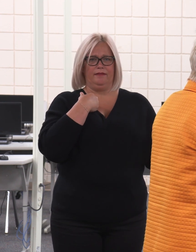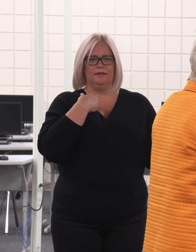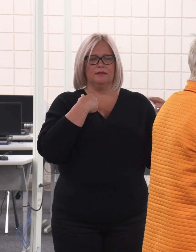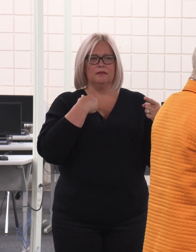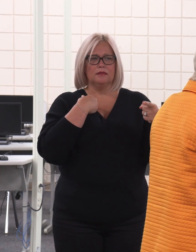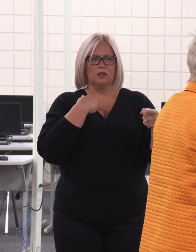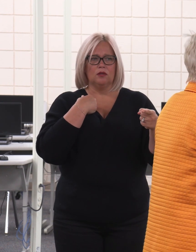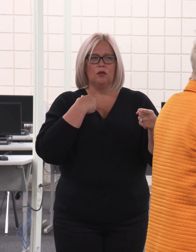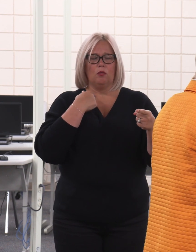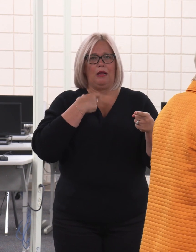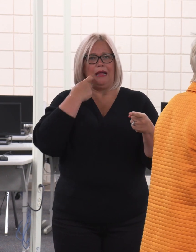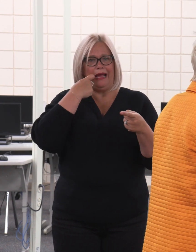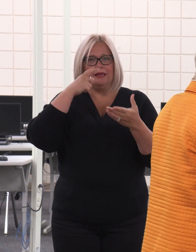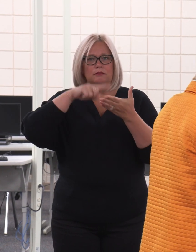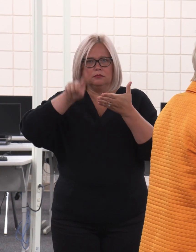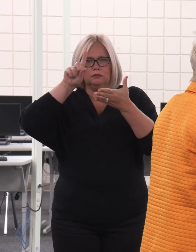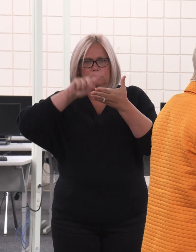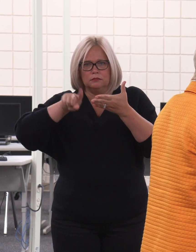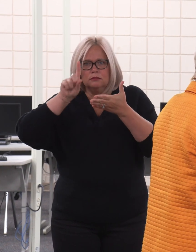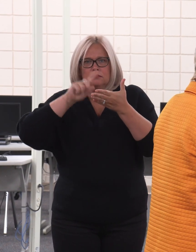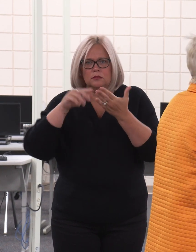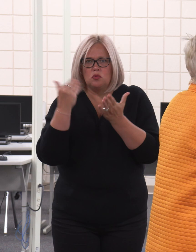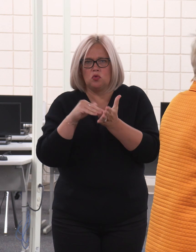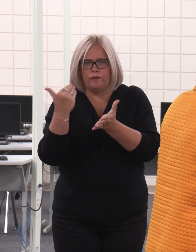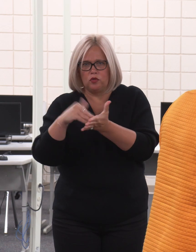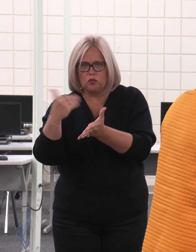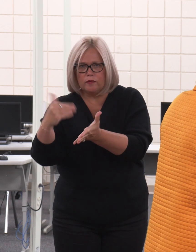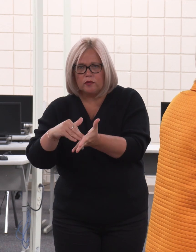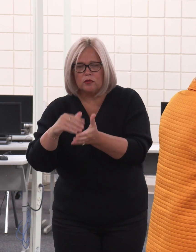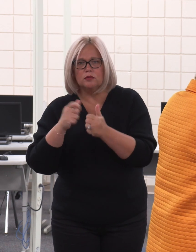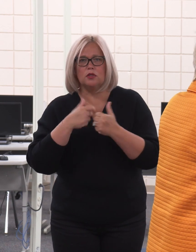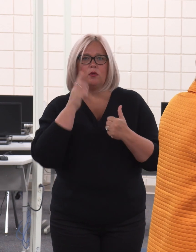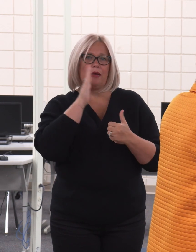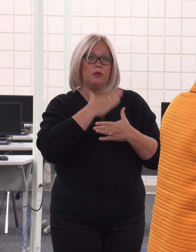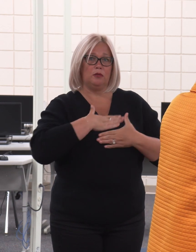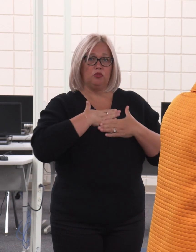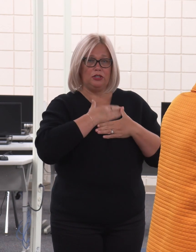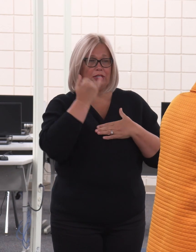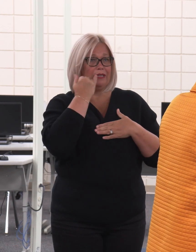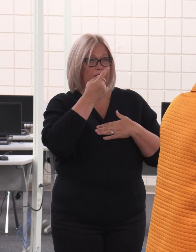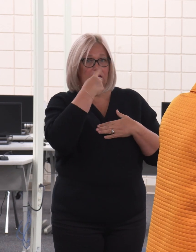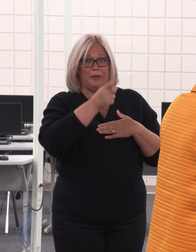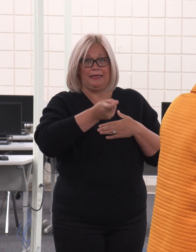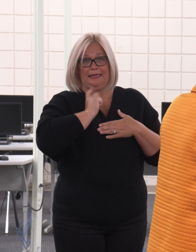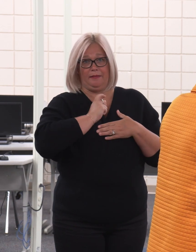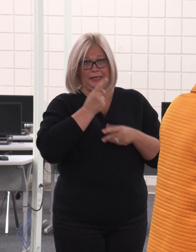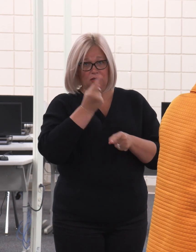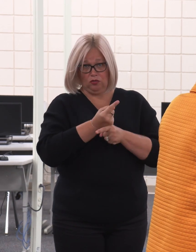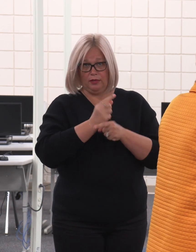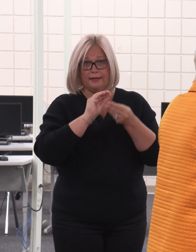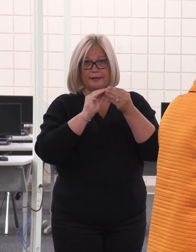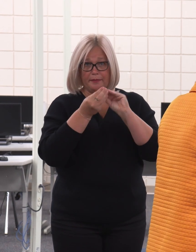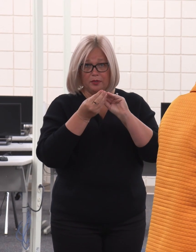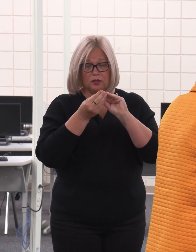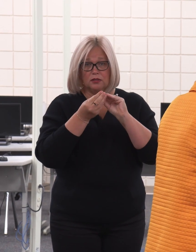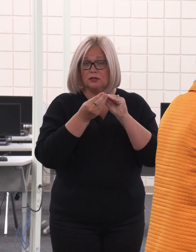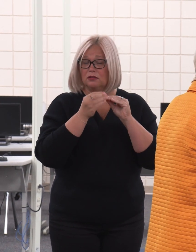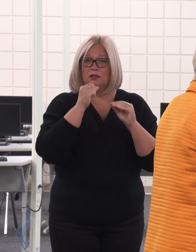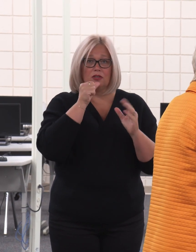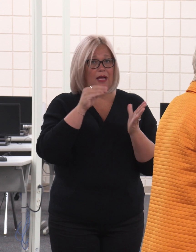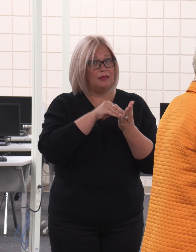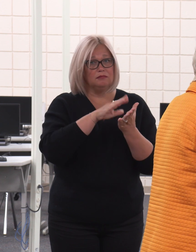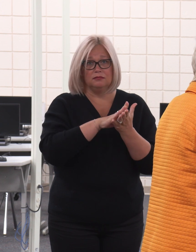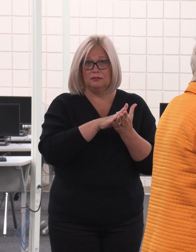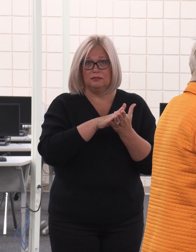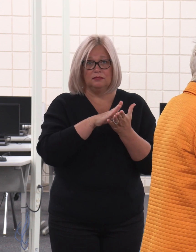I did, I looked, researched it over and over. So, I would appreciate if you would give me the correct numbers. They're not listed,